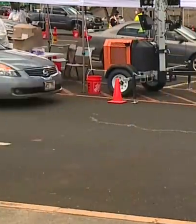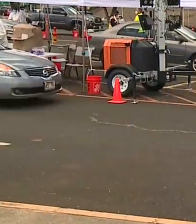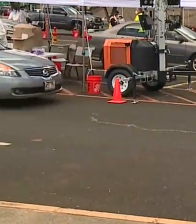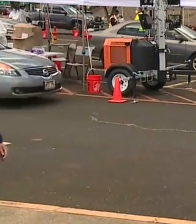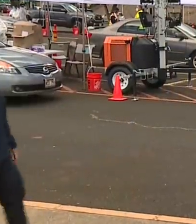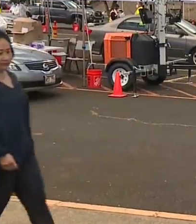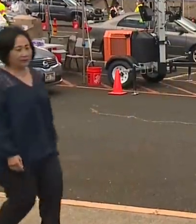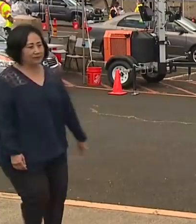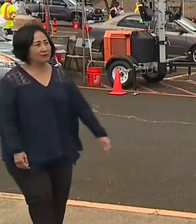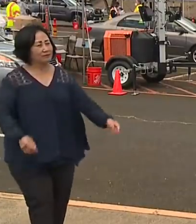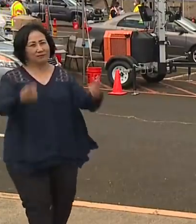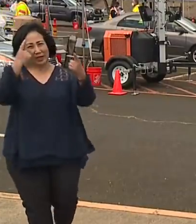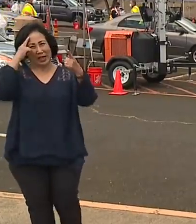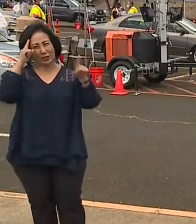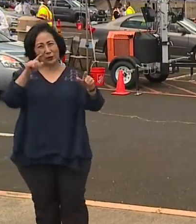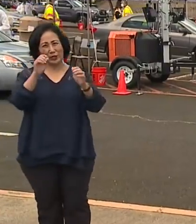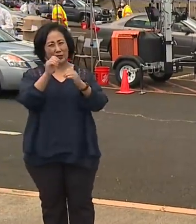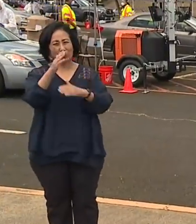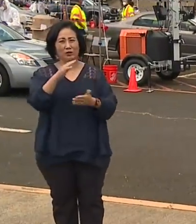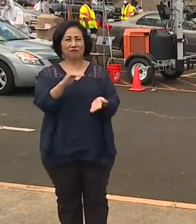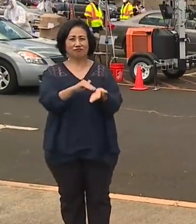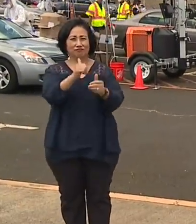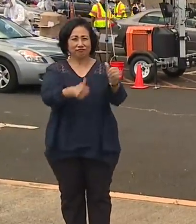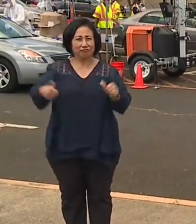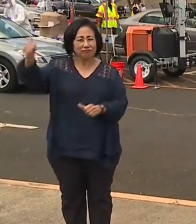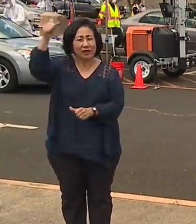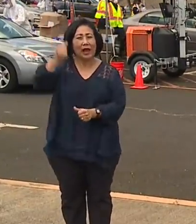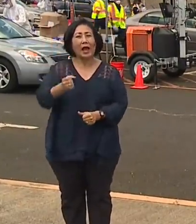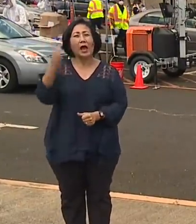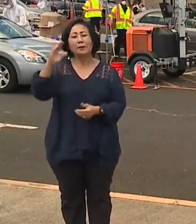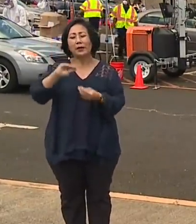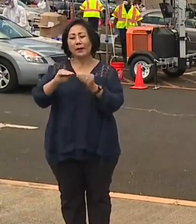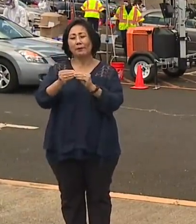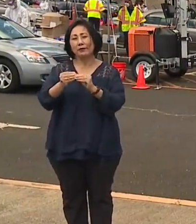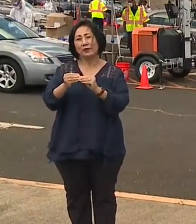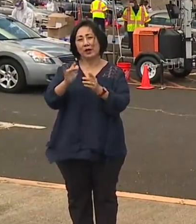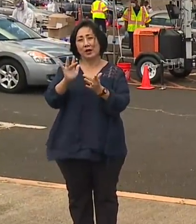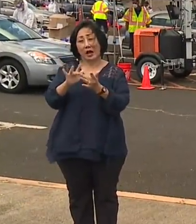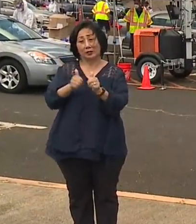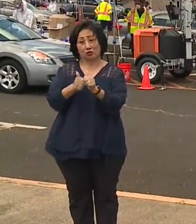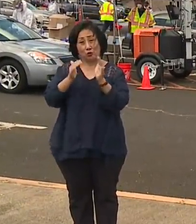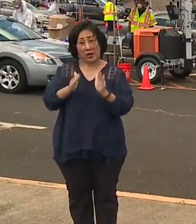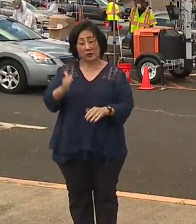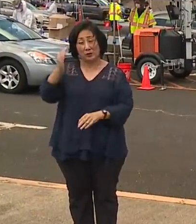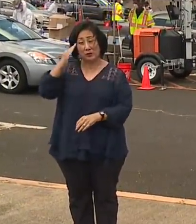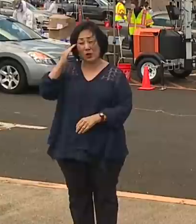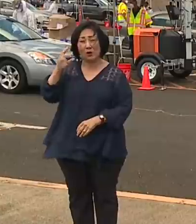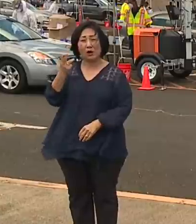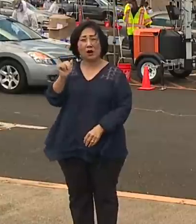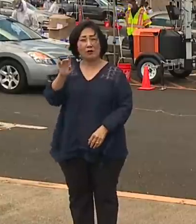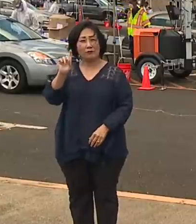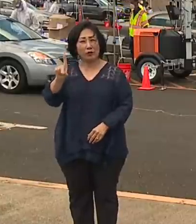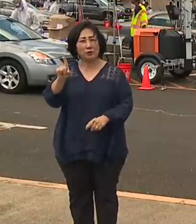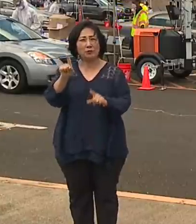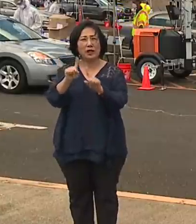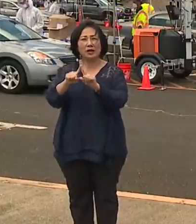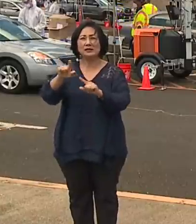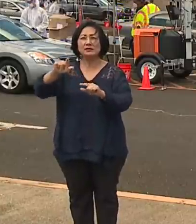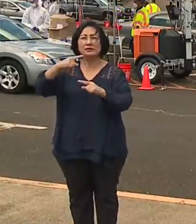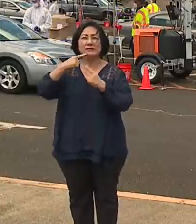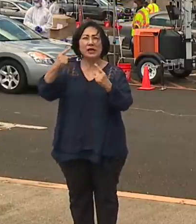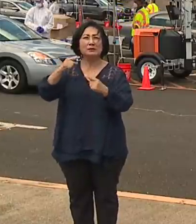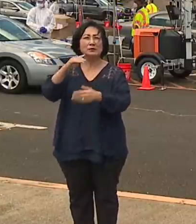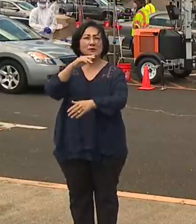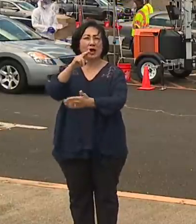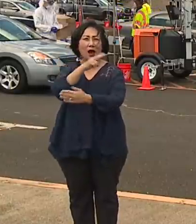I would agree with the Surgeon General in terms of number of tracers. you know, both Harvard and John Hopkins have recommended for a population of our size,